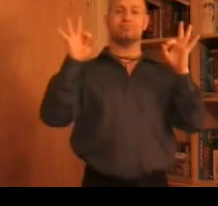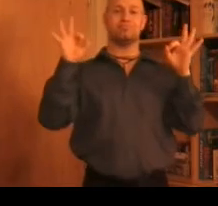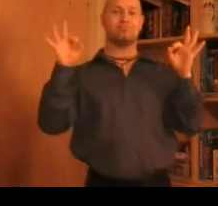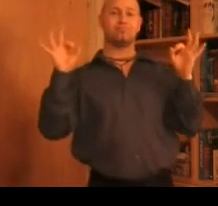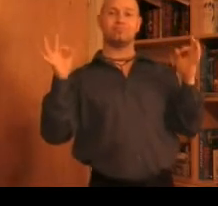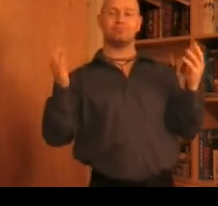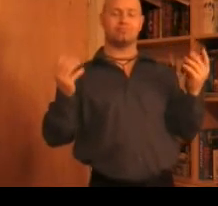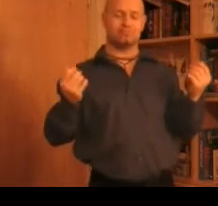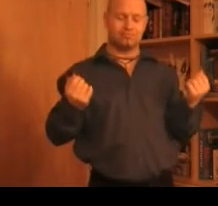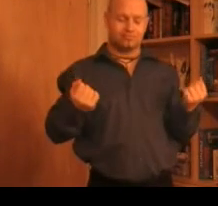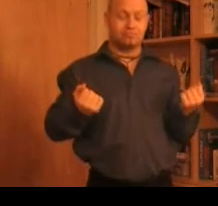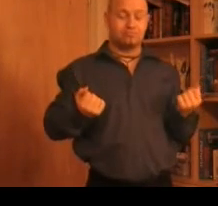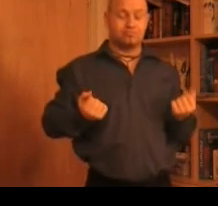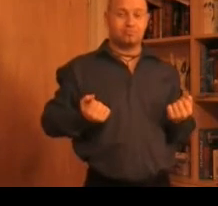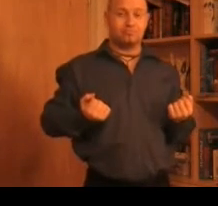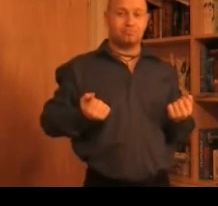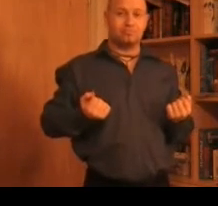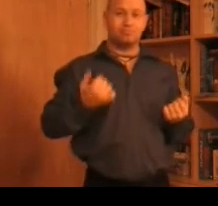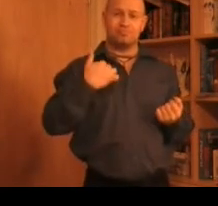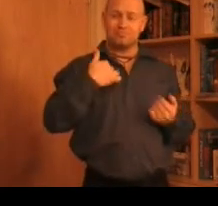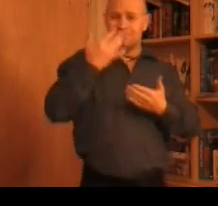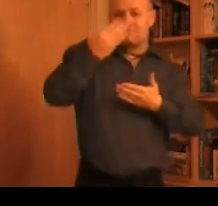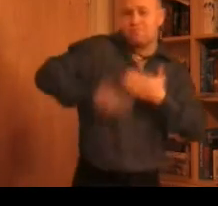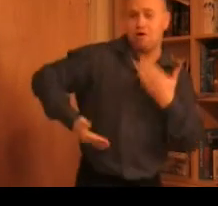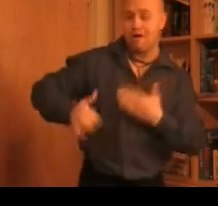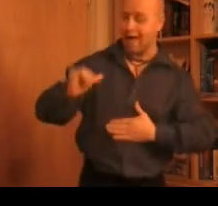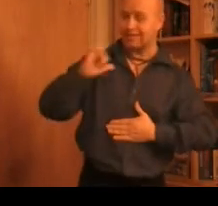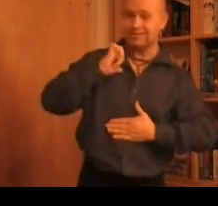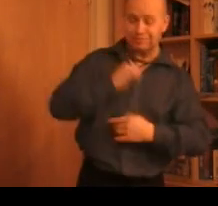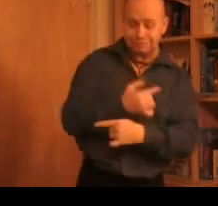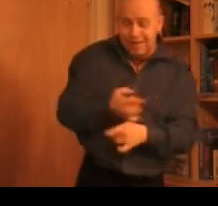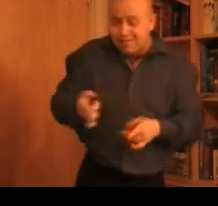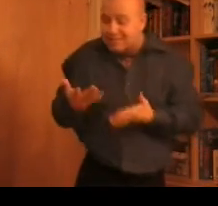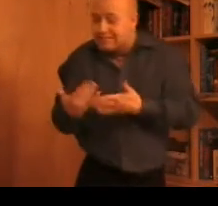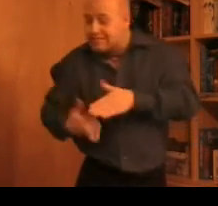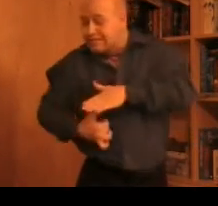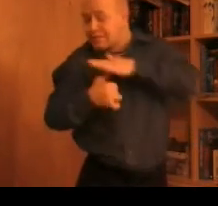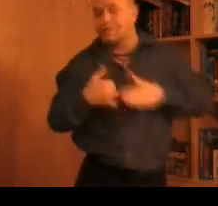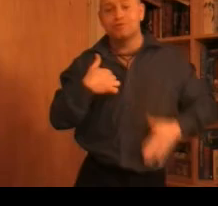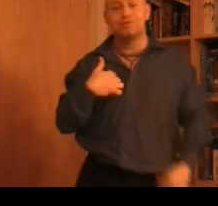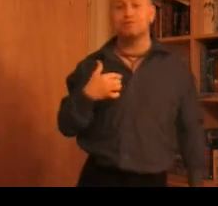I never expected it to